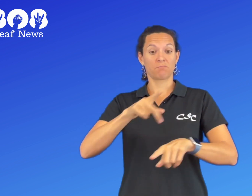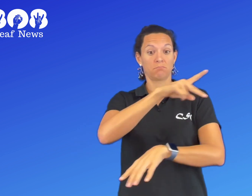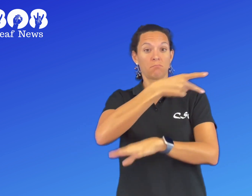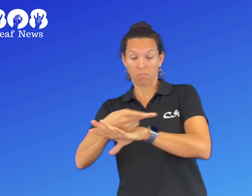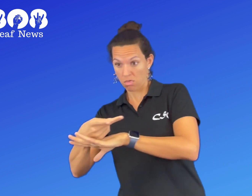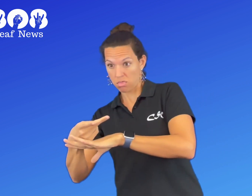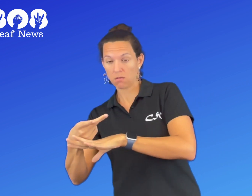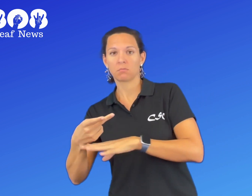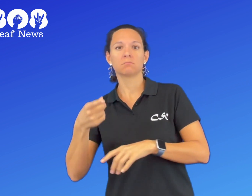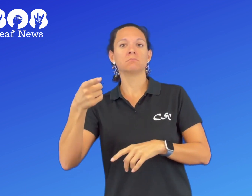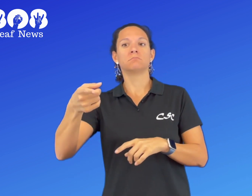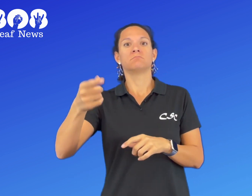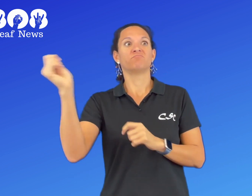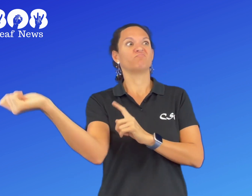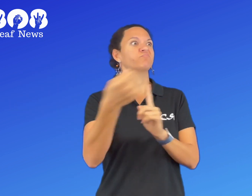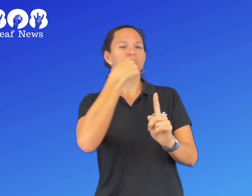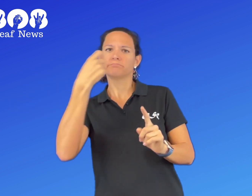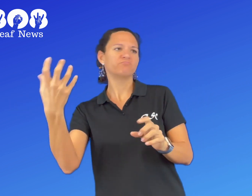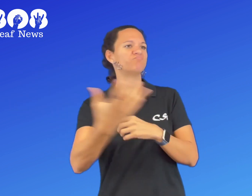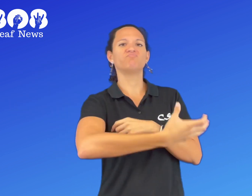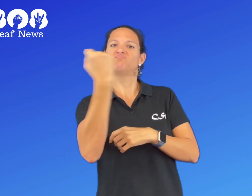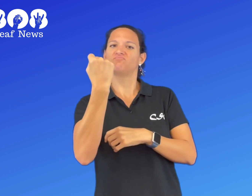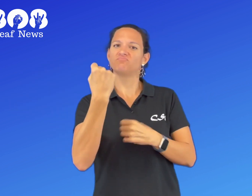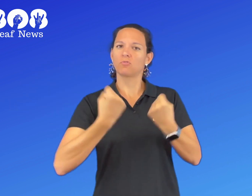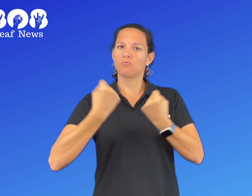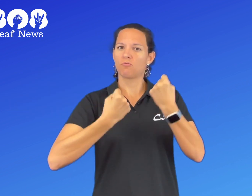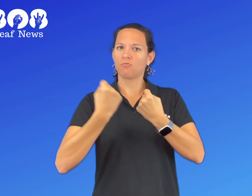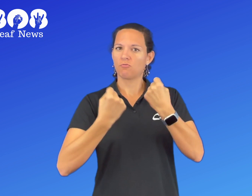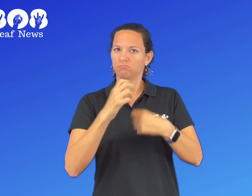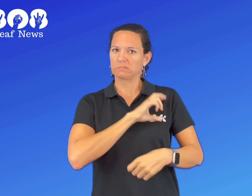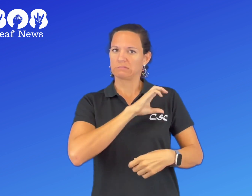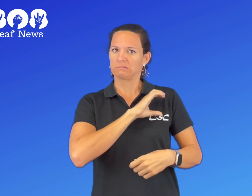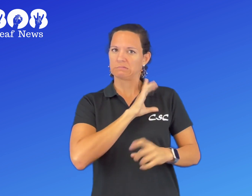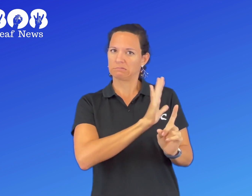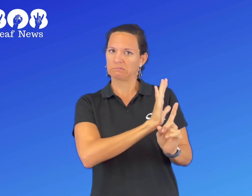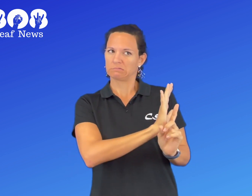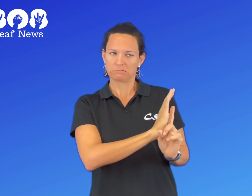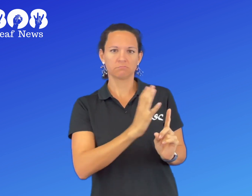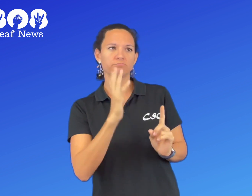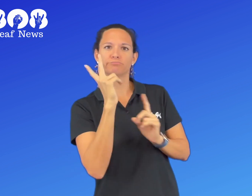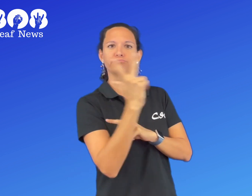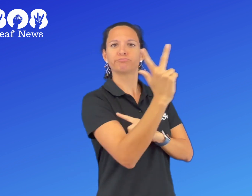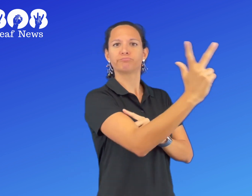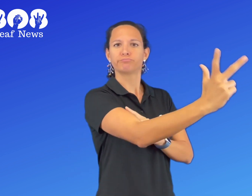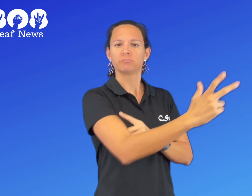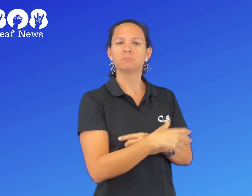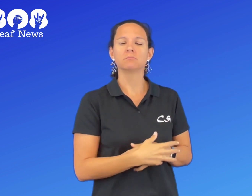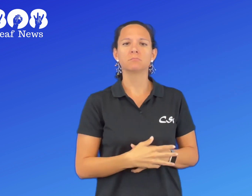able to talk to his family. While the officer was down, the suspect took the police car and fled.